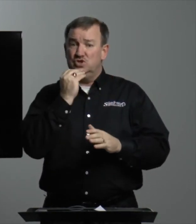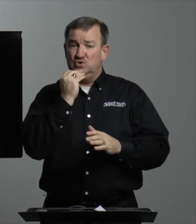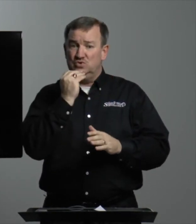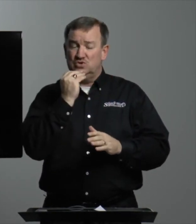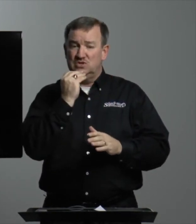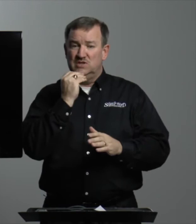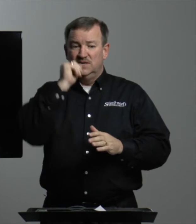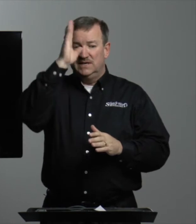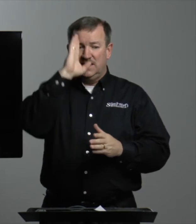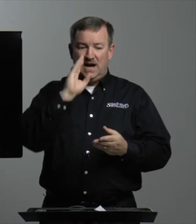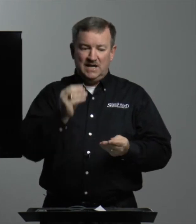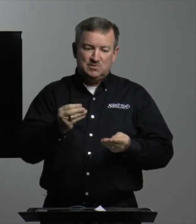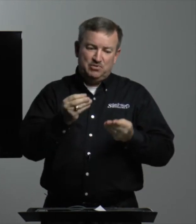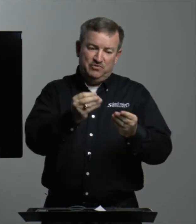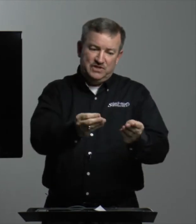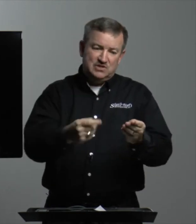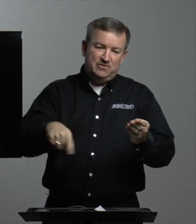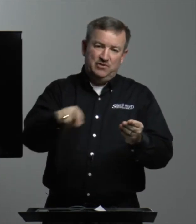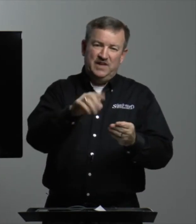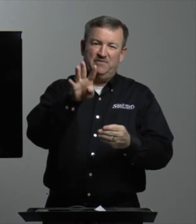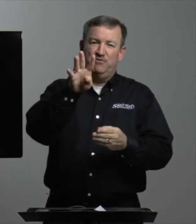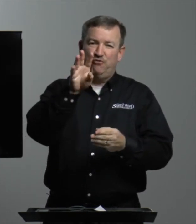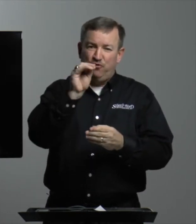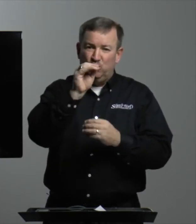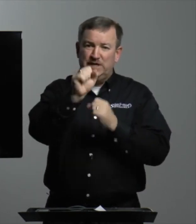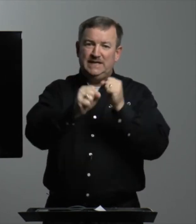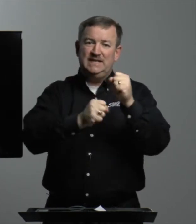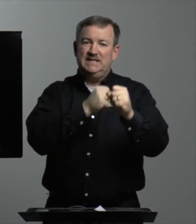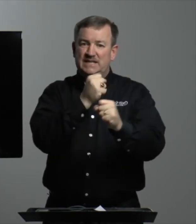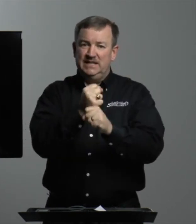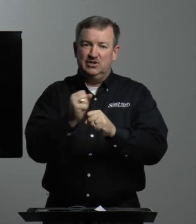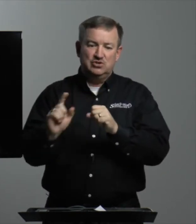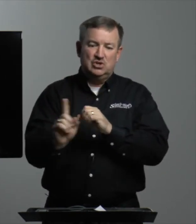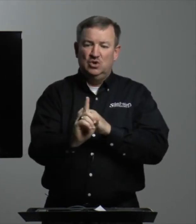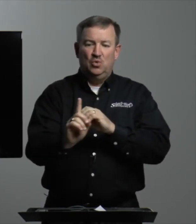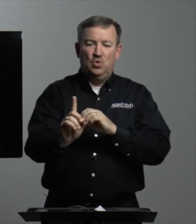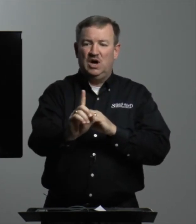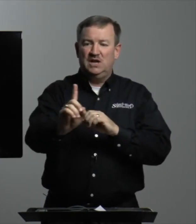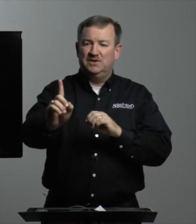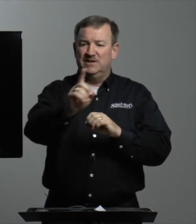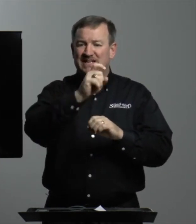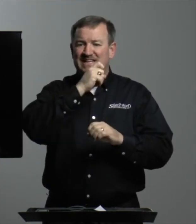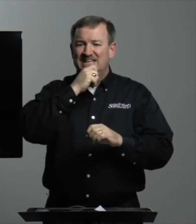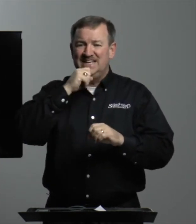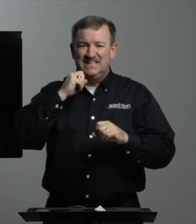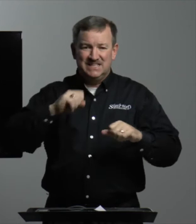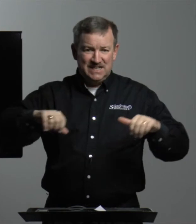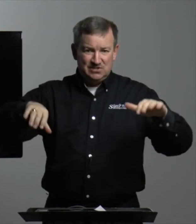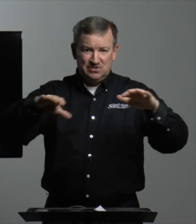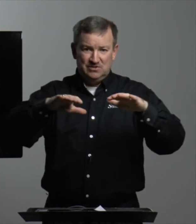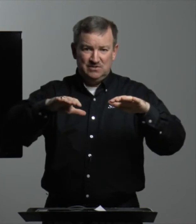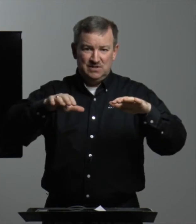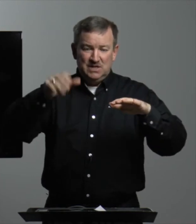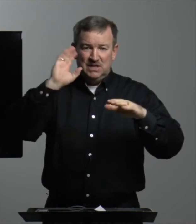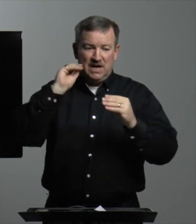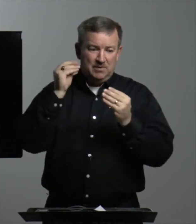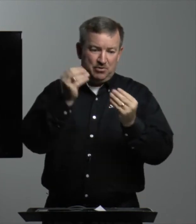Jews, God's provision for them for 40 years, wandering in the desert. God